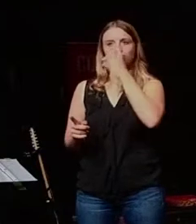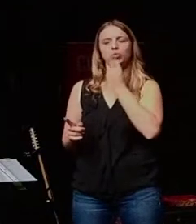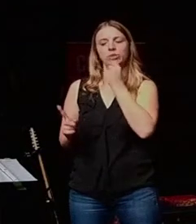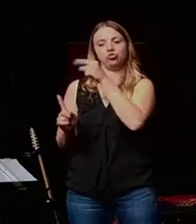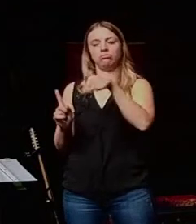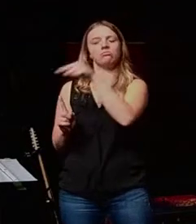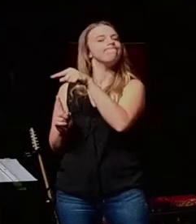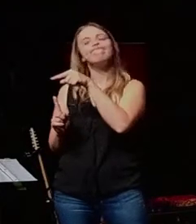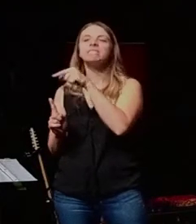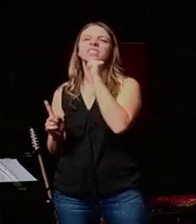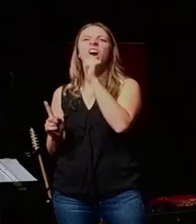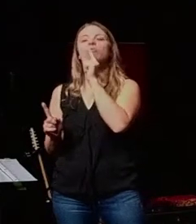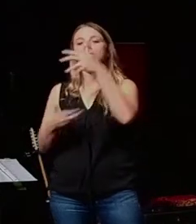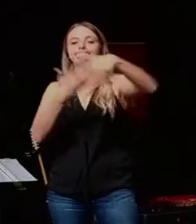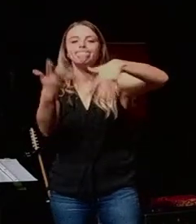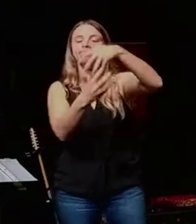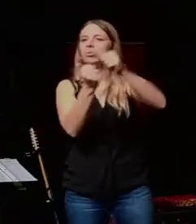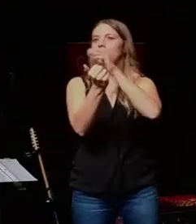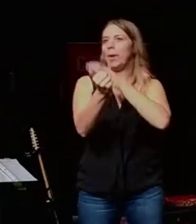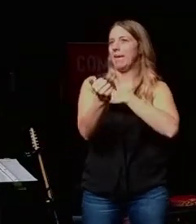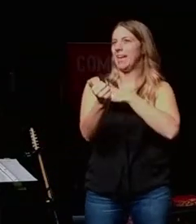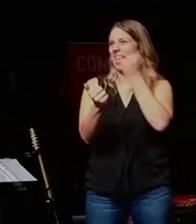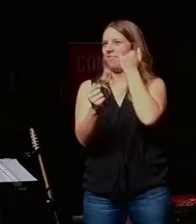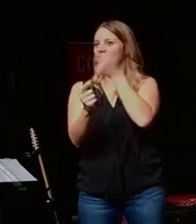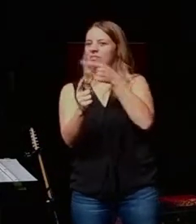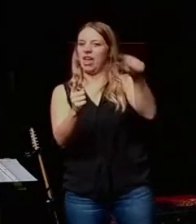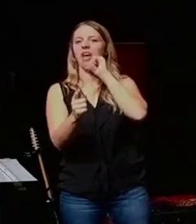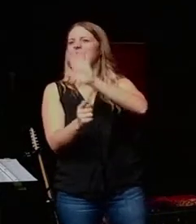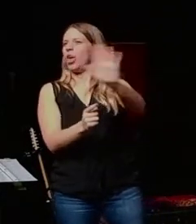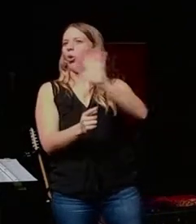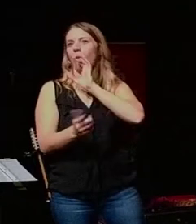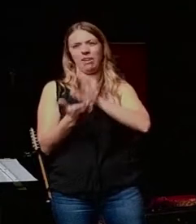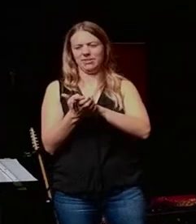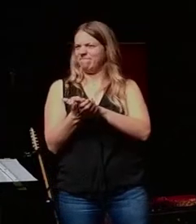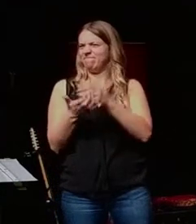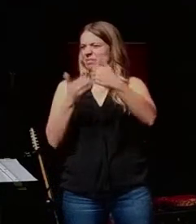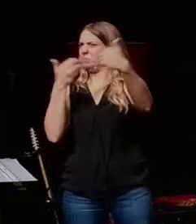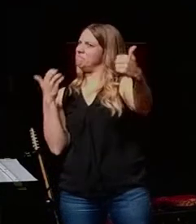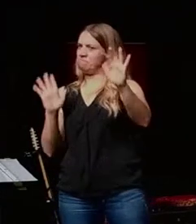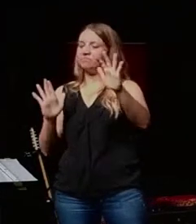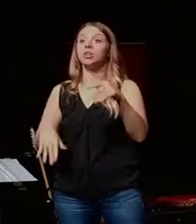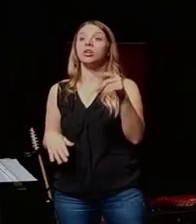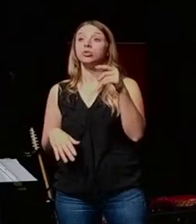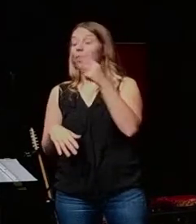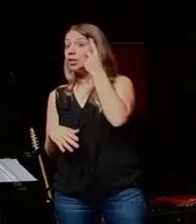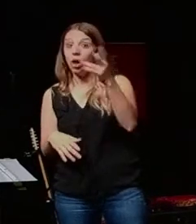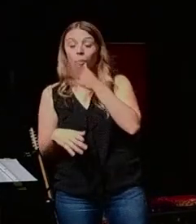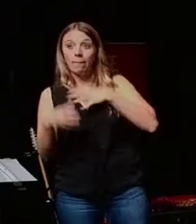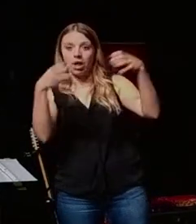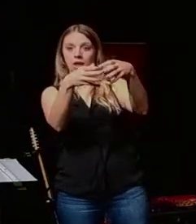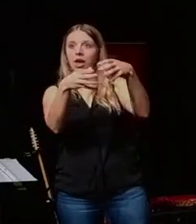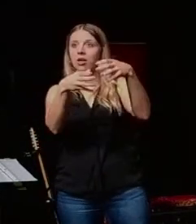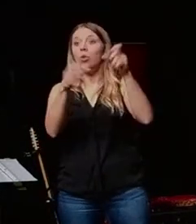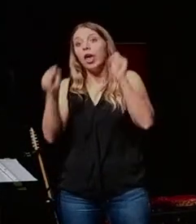didn't really hang out with women that were not their wives that much at the time. So, they saw a group of women, instead of doing their own